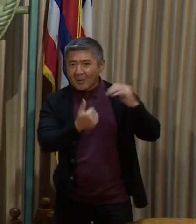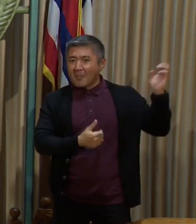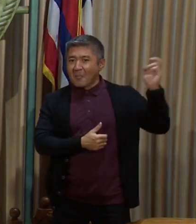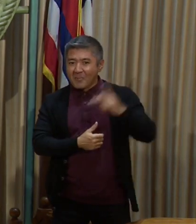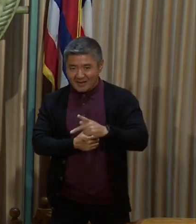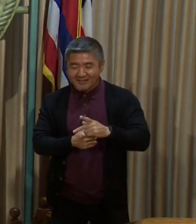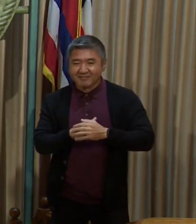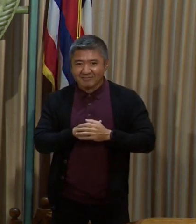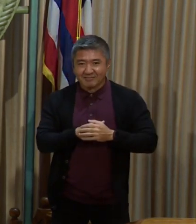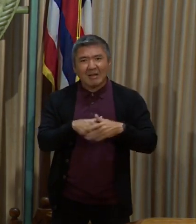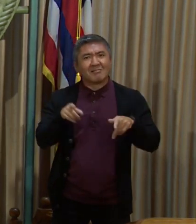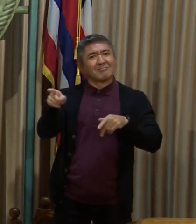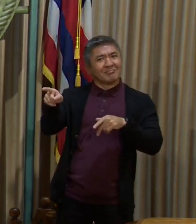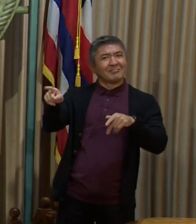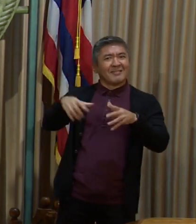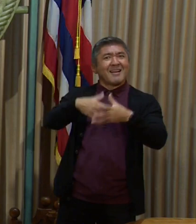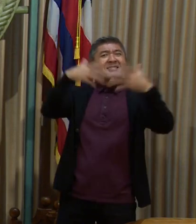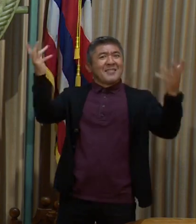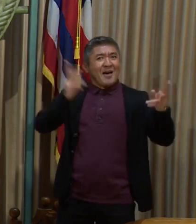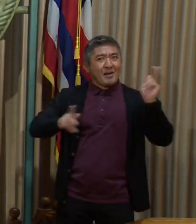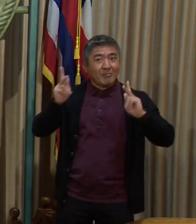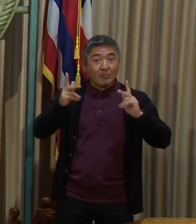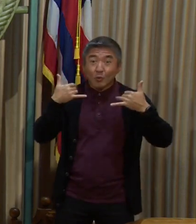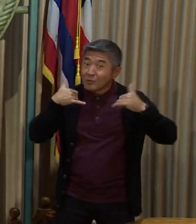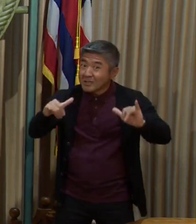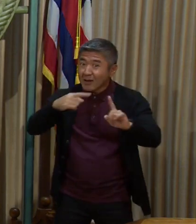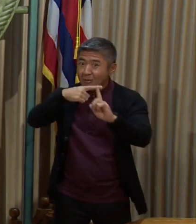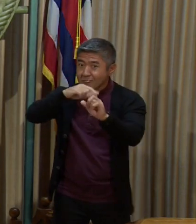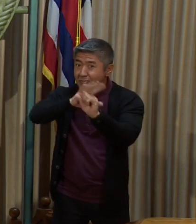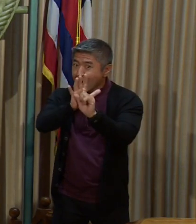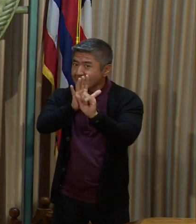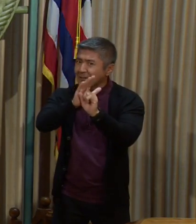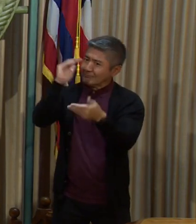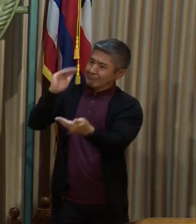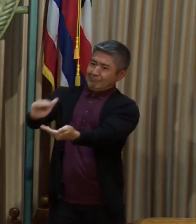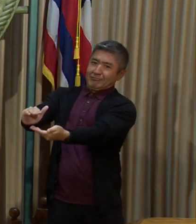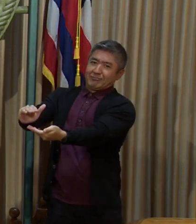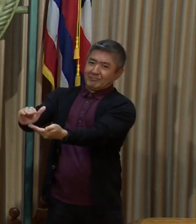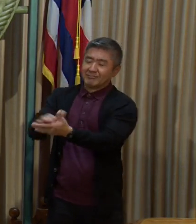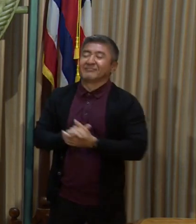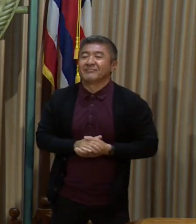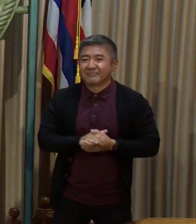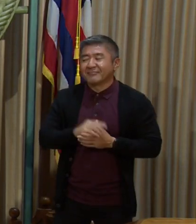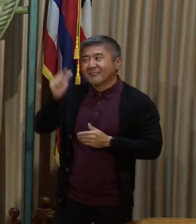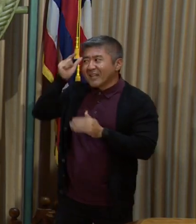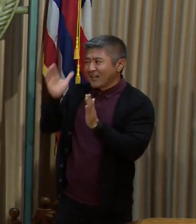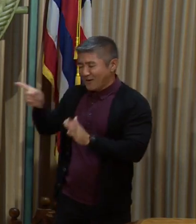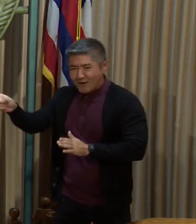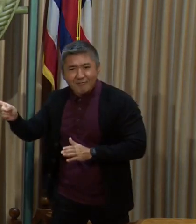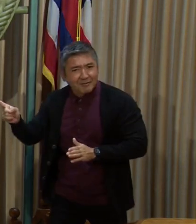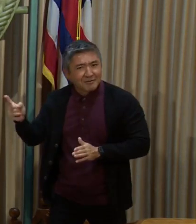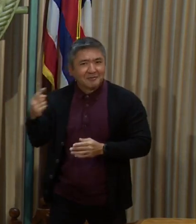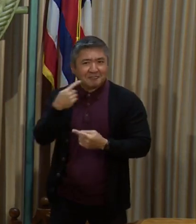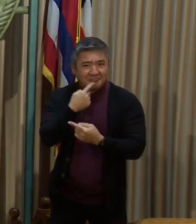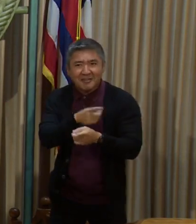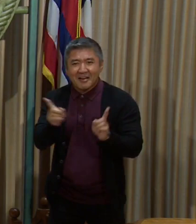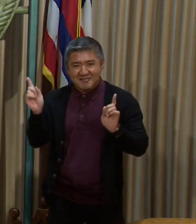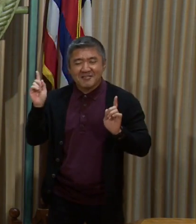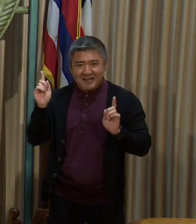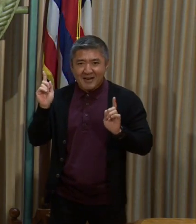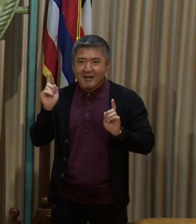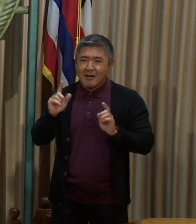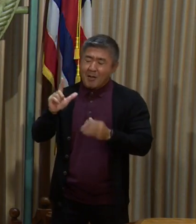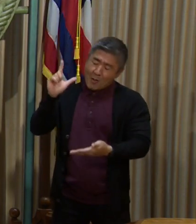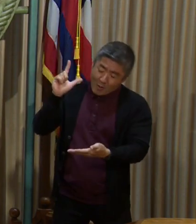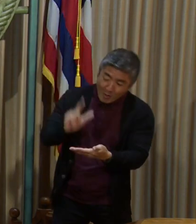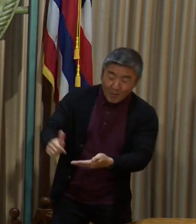So it's a lot of people, and we've been able to keep our counts down. And as the governor pointed out very eloquently, we have the lowest case rate and